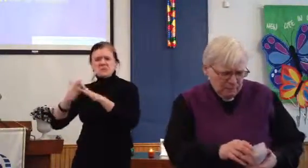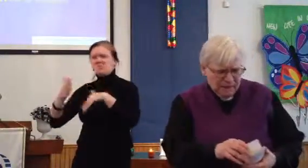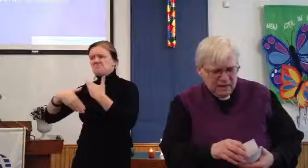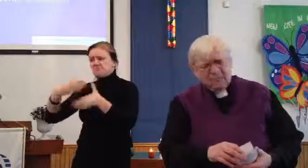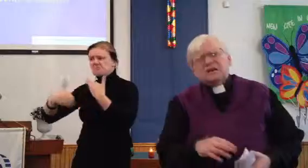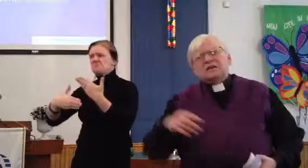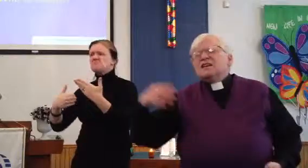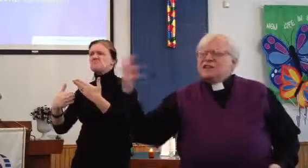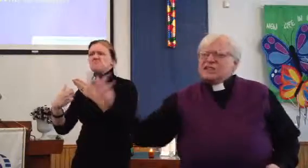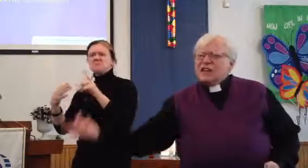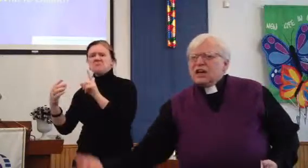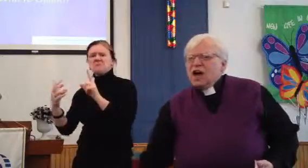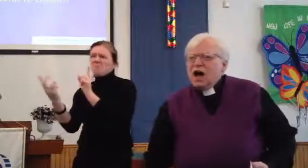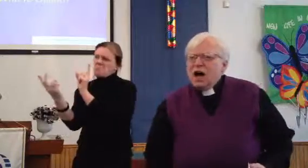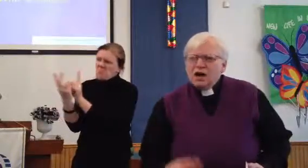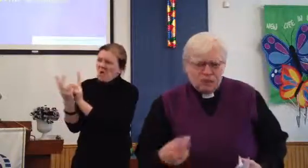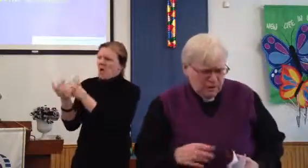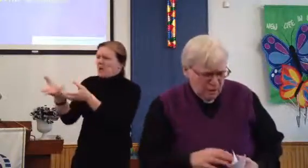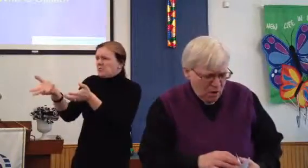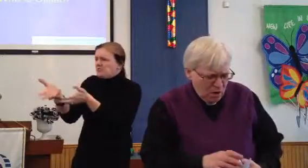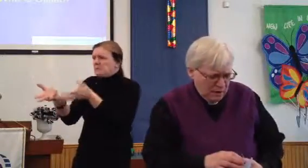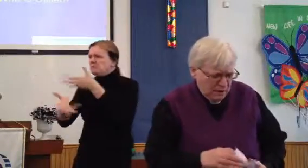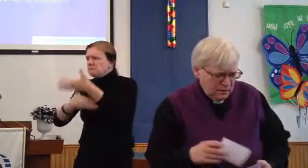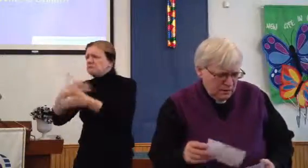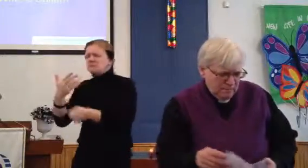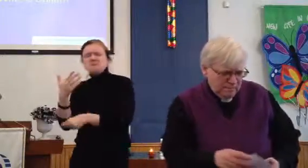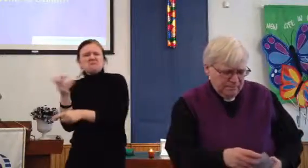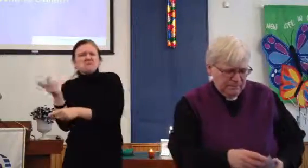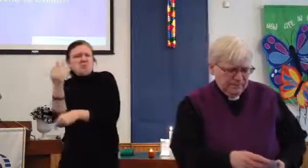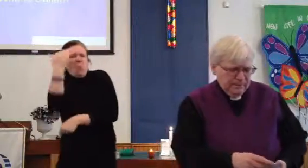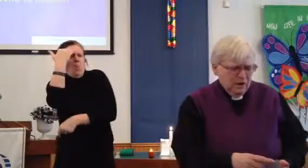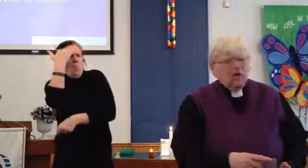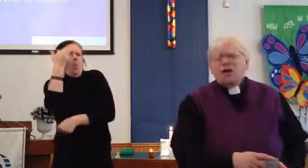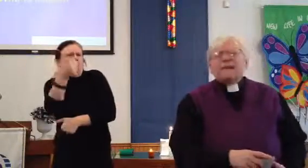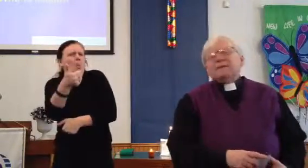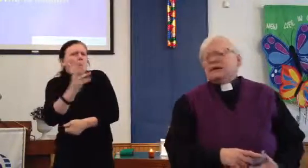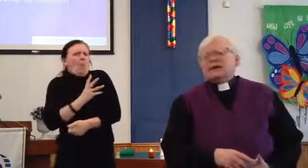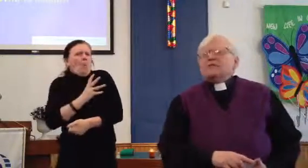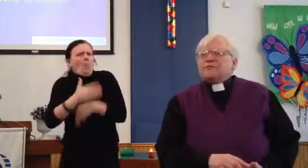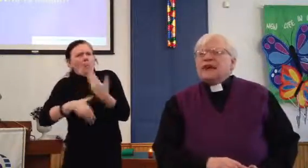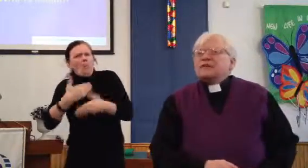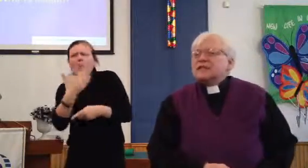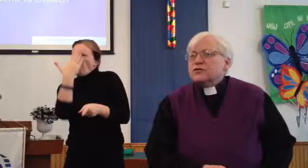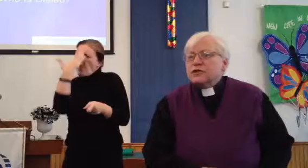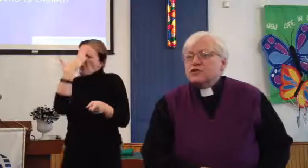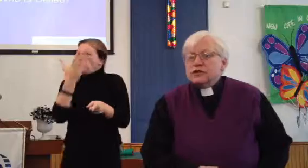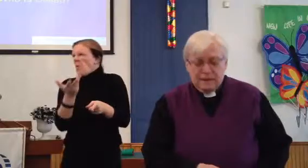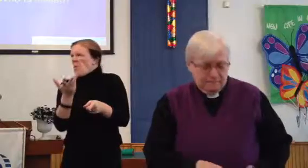met them in a synagogue or in the market. Or maybe, you know, friends introduced them.